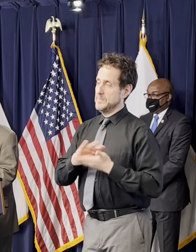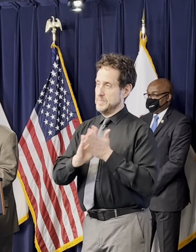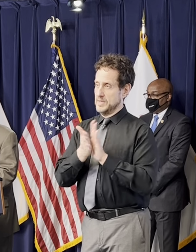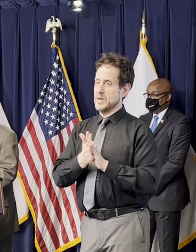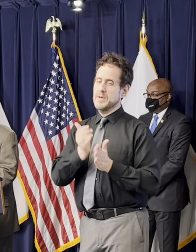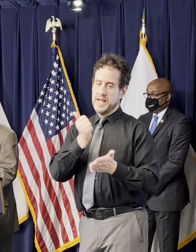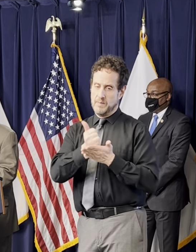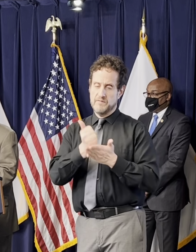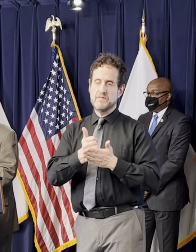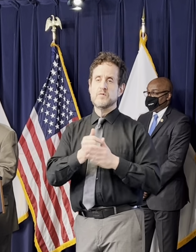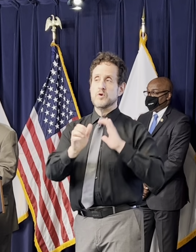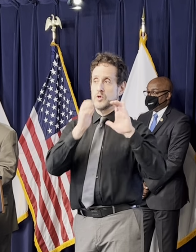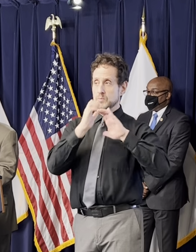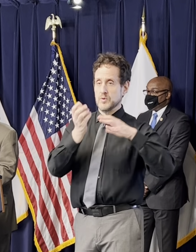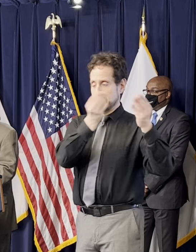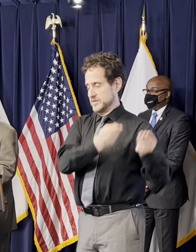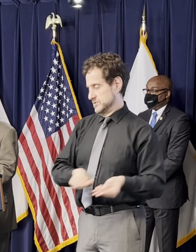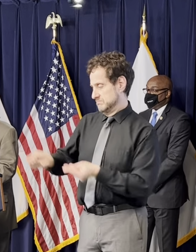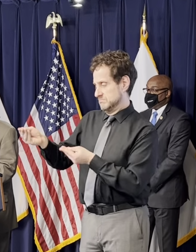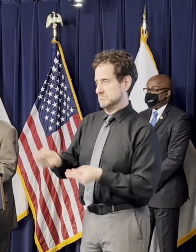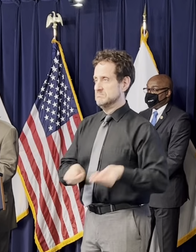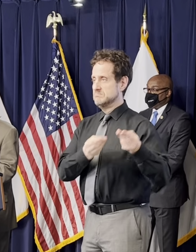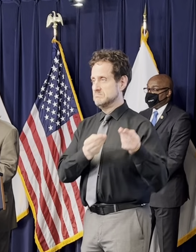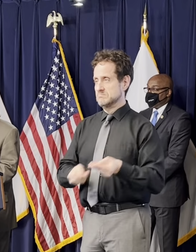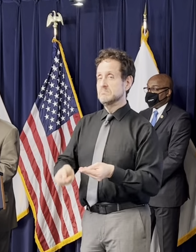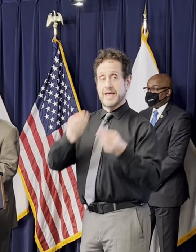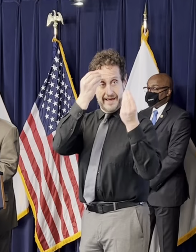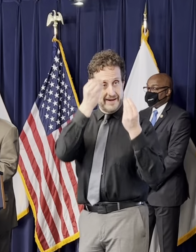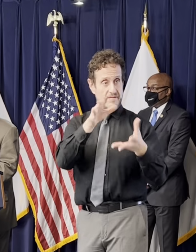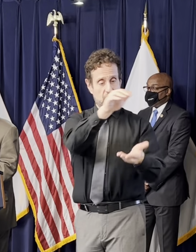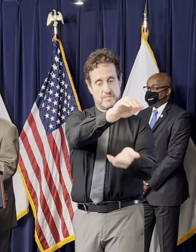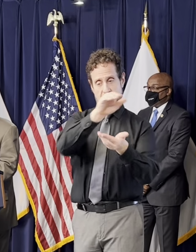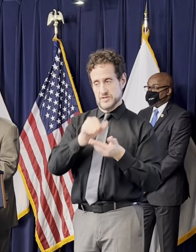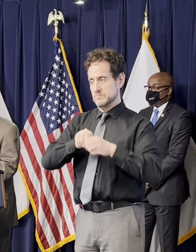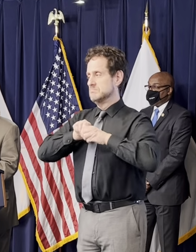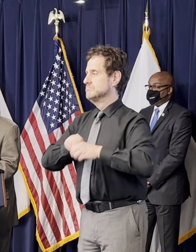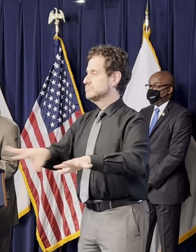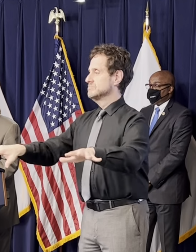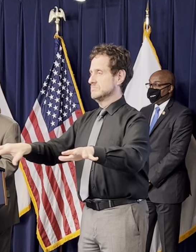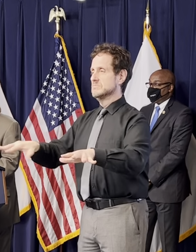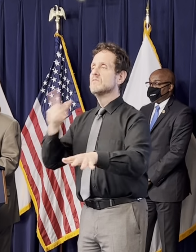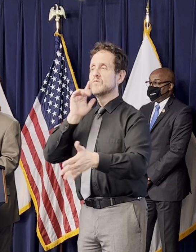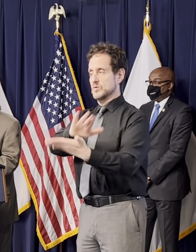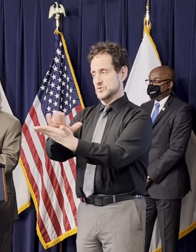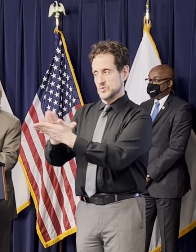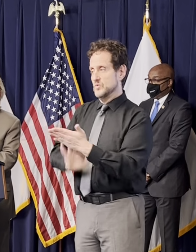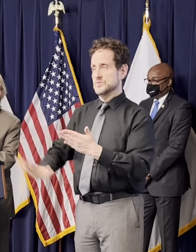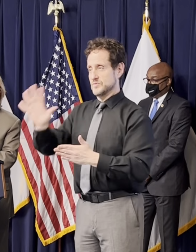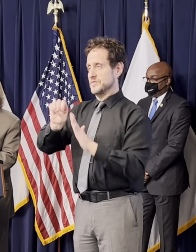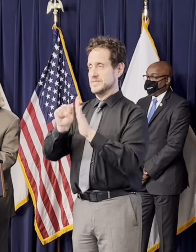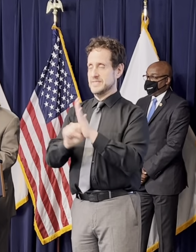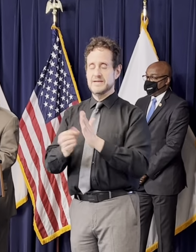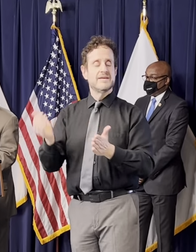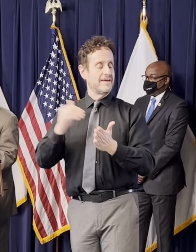communication as well as distribution and information centers for schools all over the state. Again, thank you for including us.